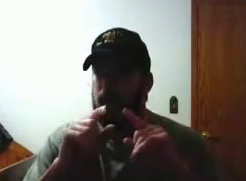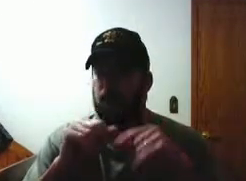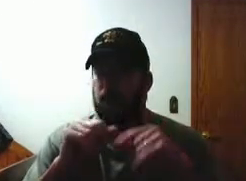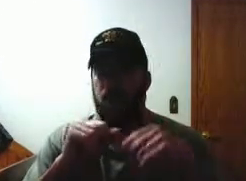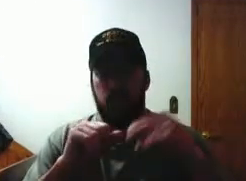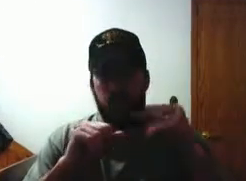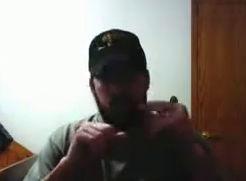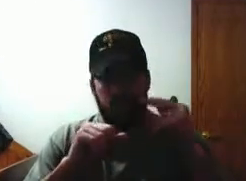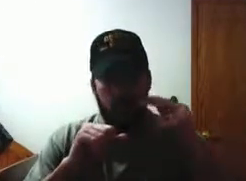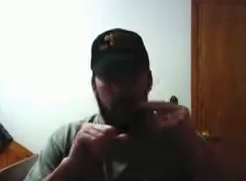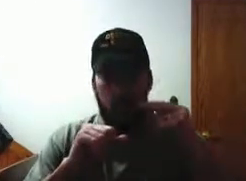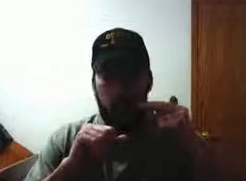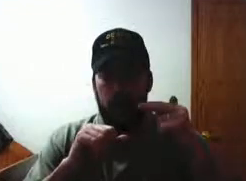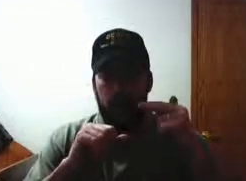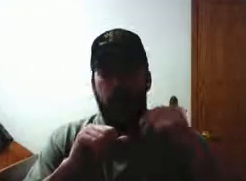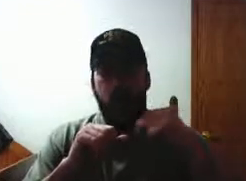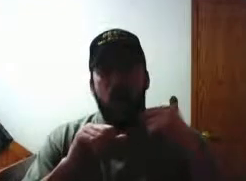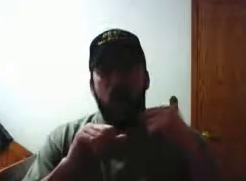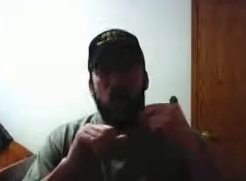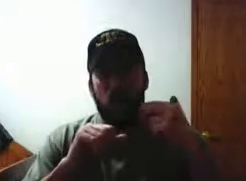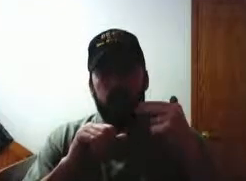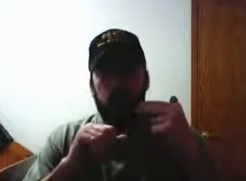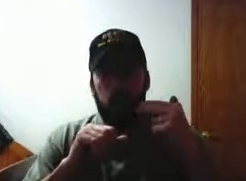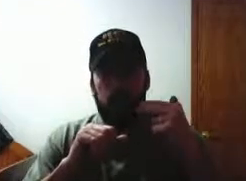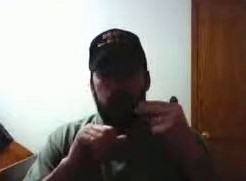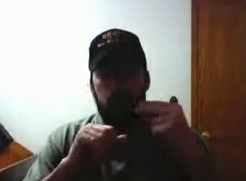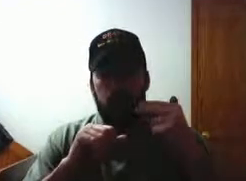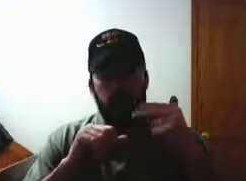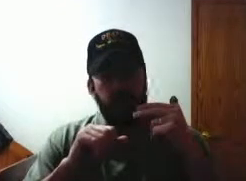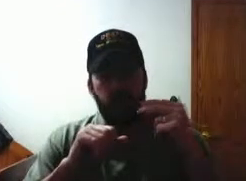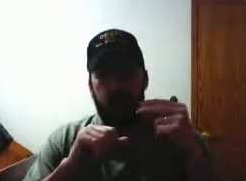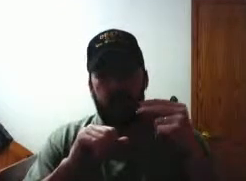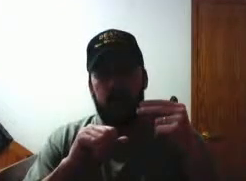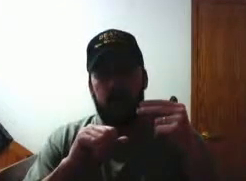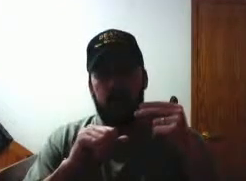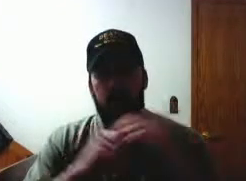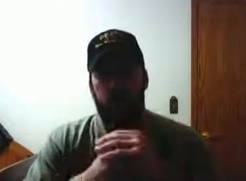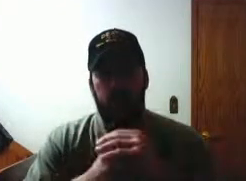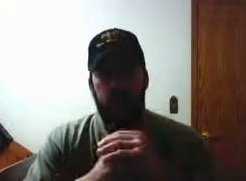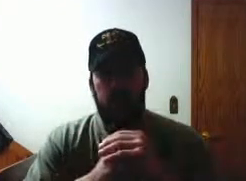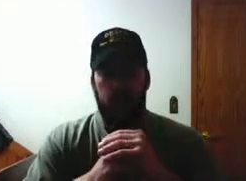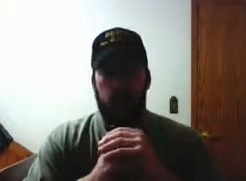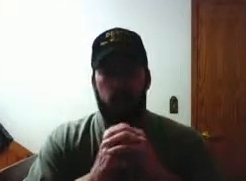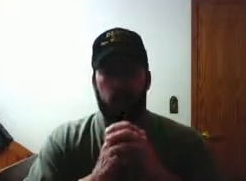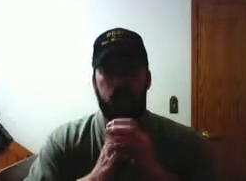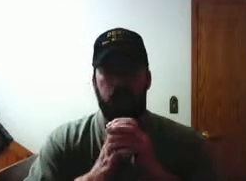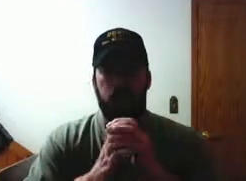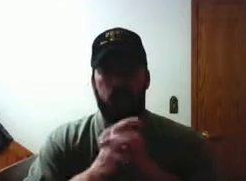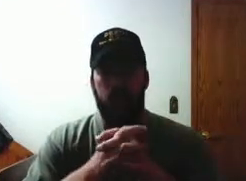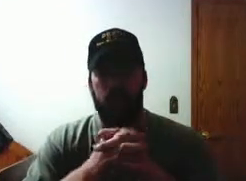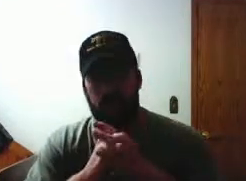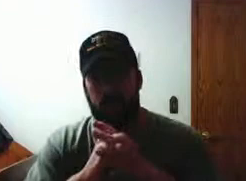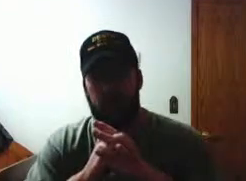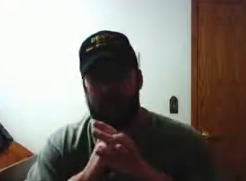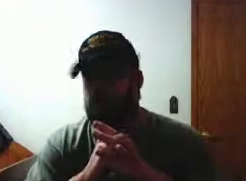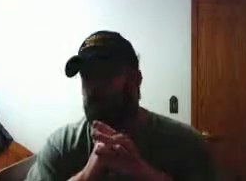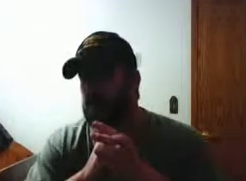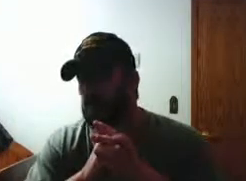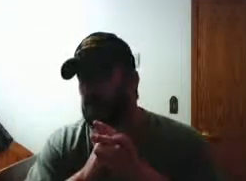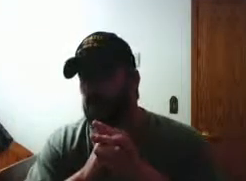scroll down look for it now you better be ready for your ink cartridge to get ready to run dry and you better have 250